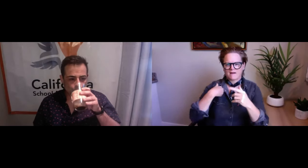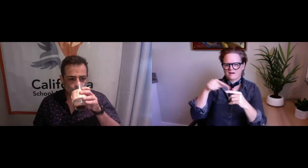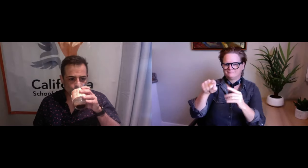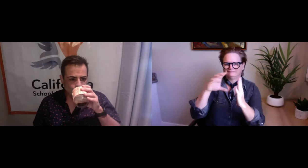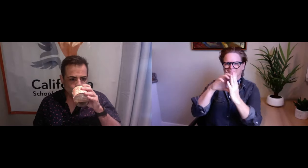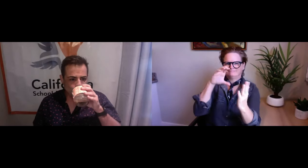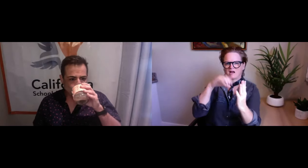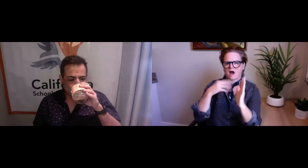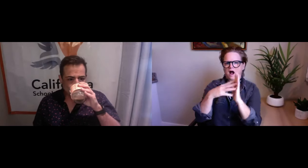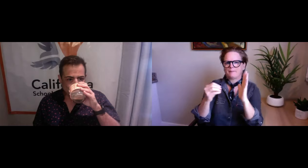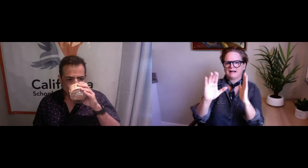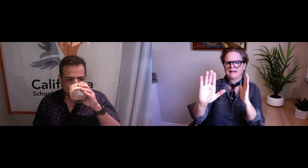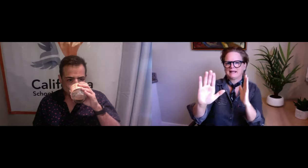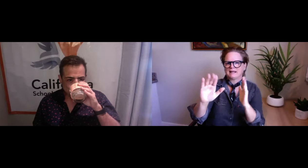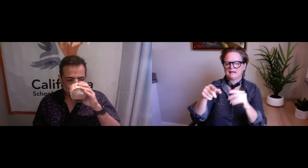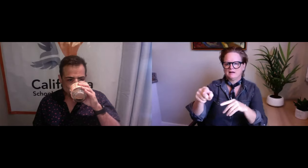Canada.